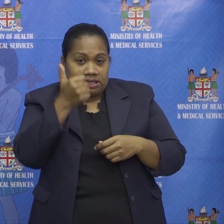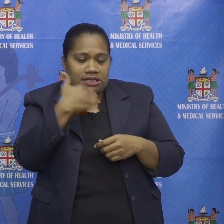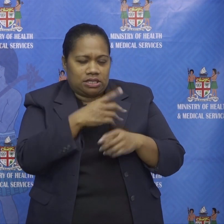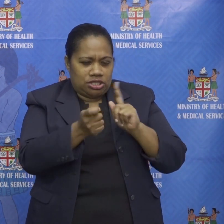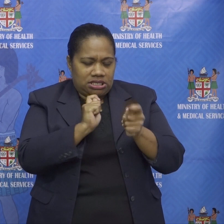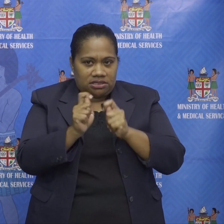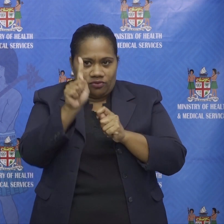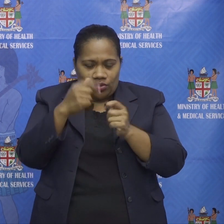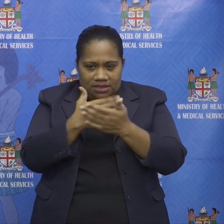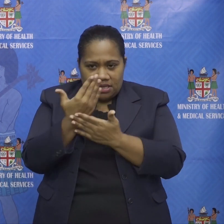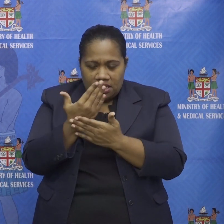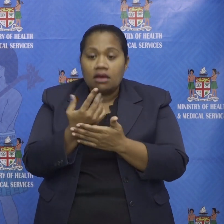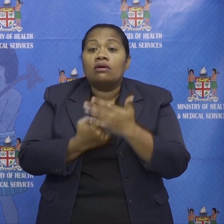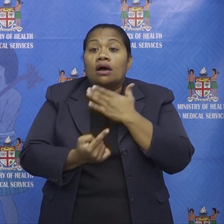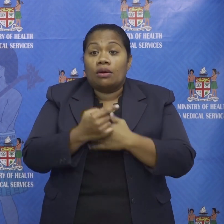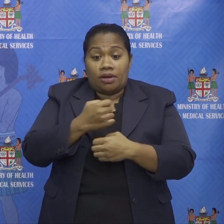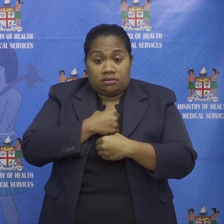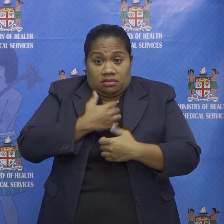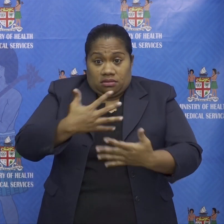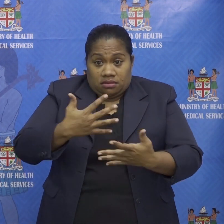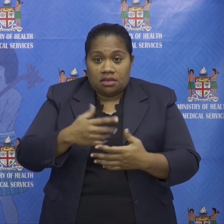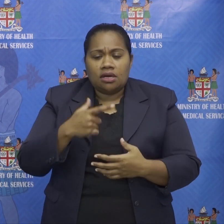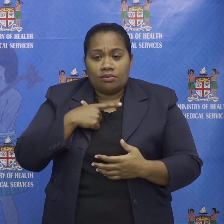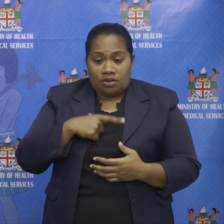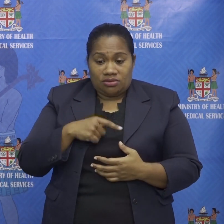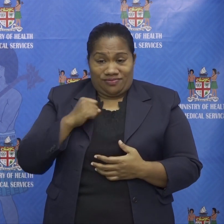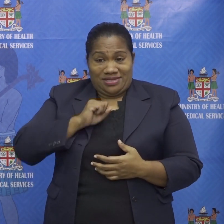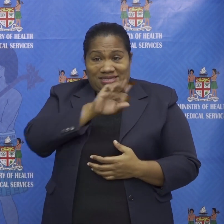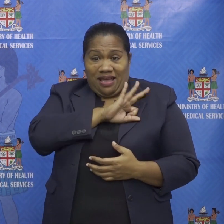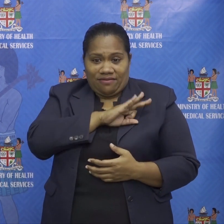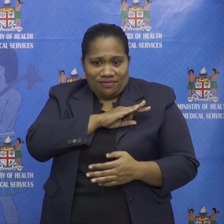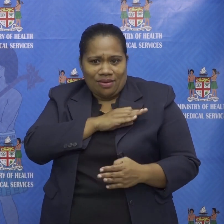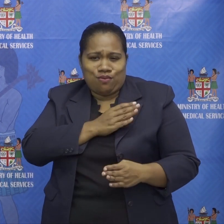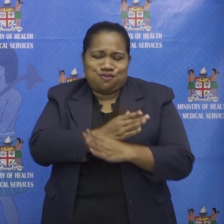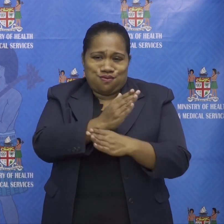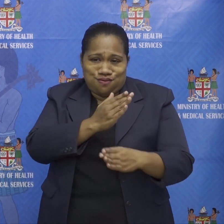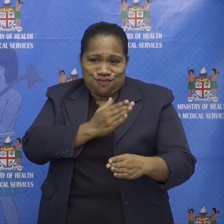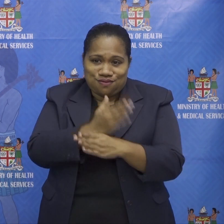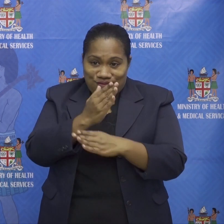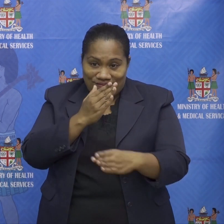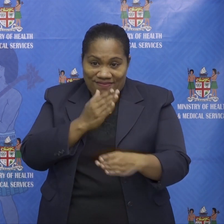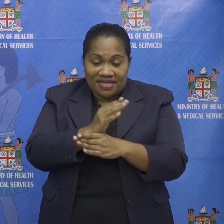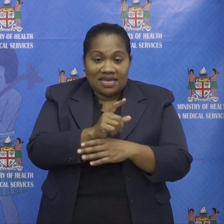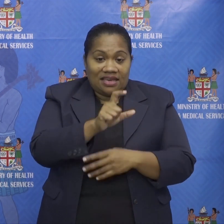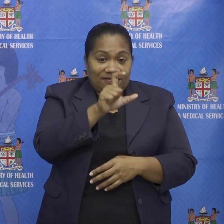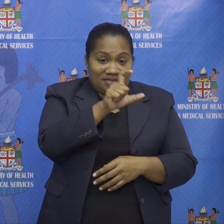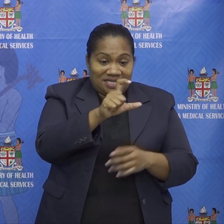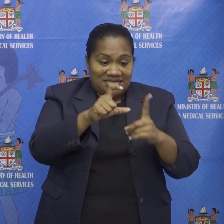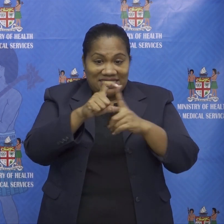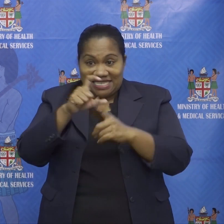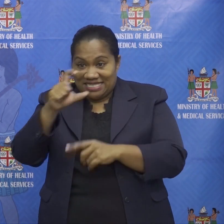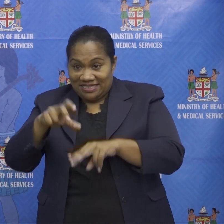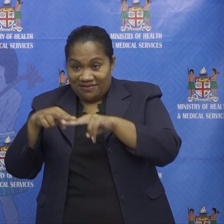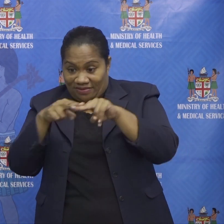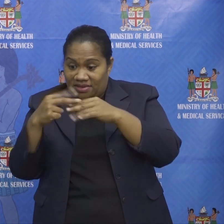to our surprise because of the dedicated staff that we have in our in pgcdc as well as the other